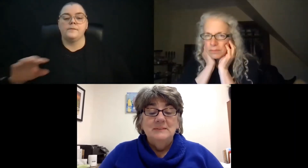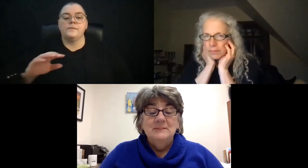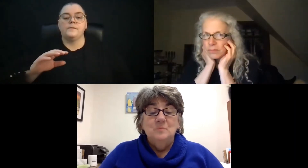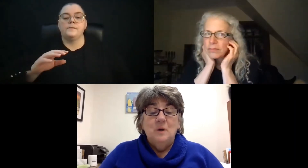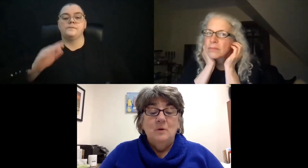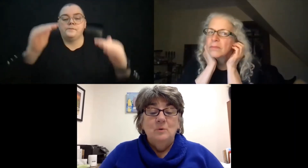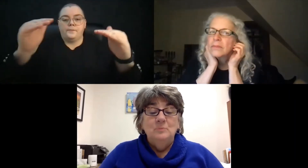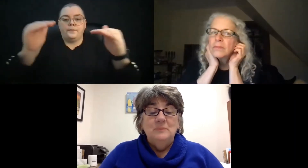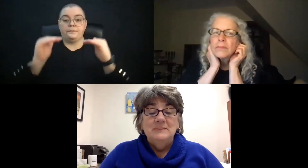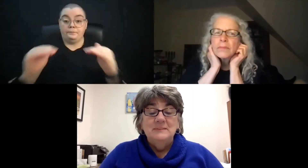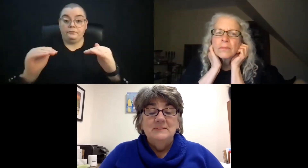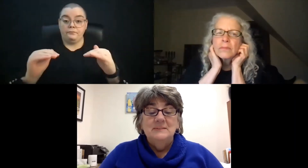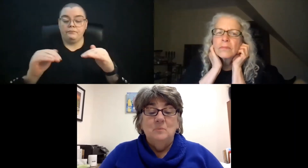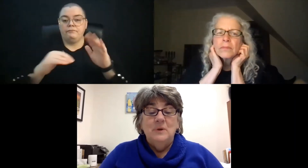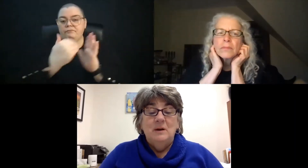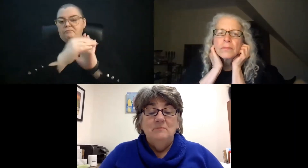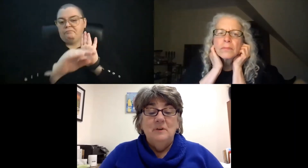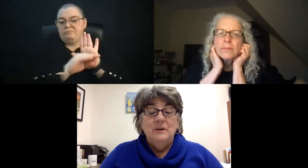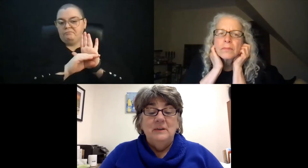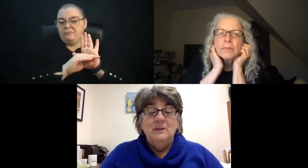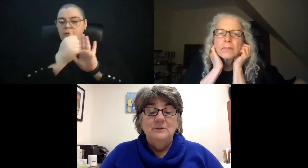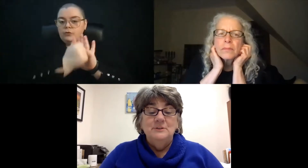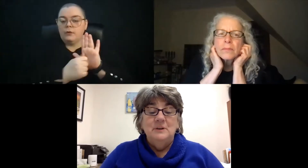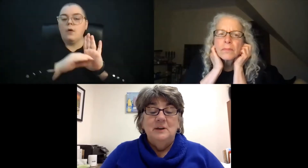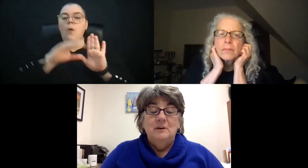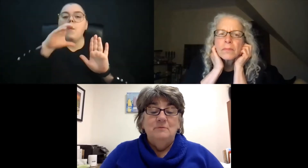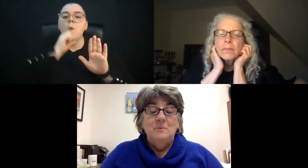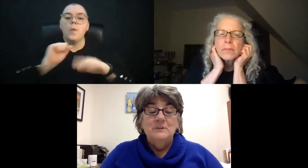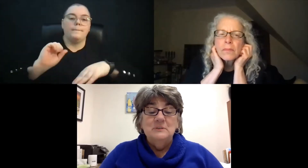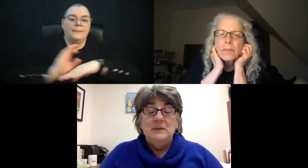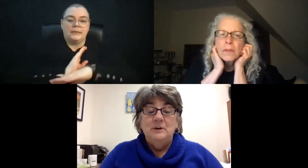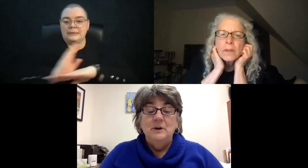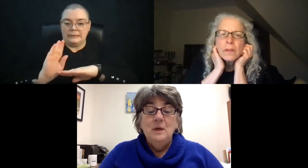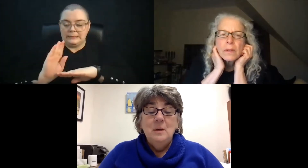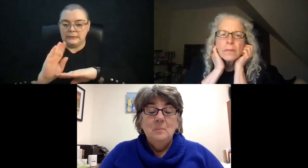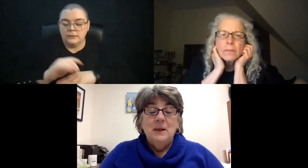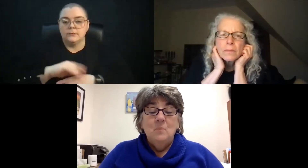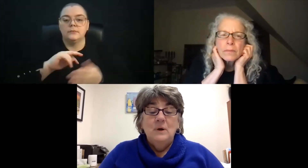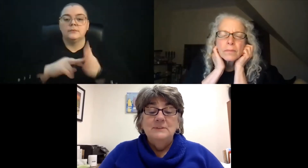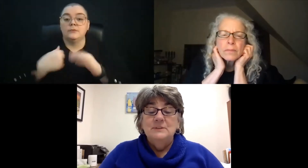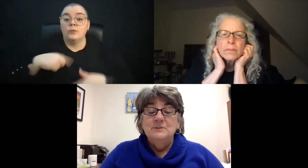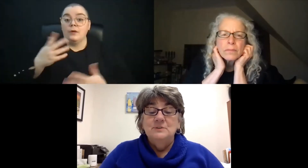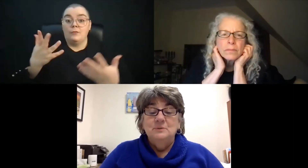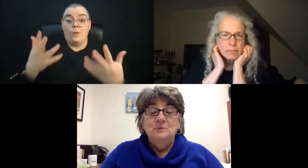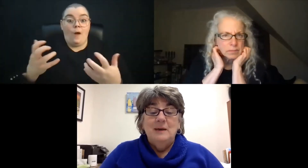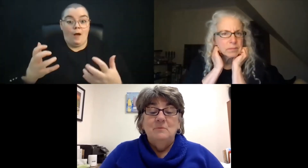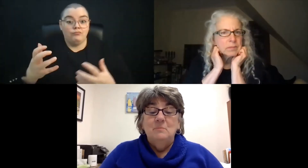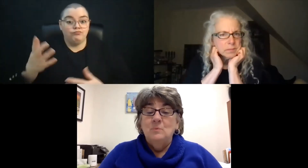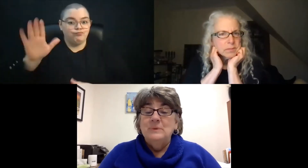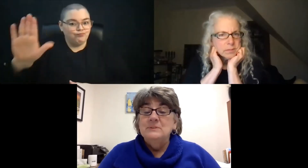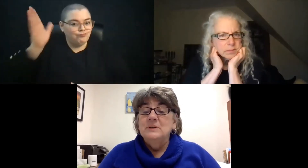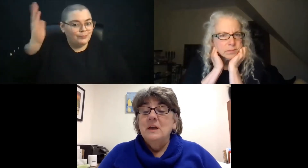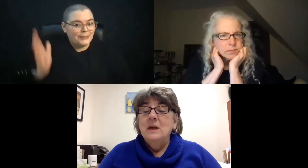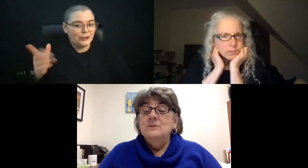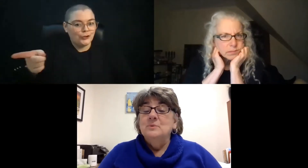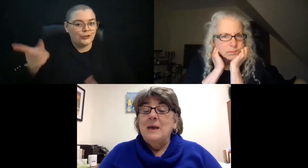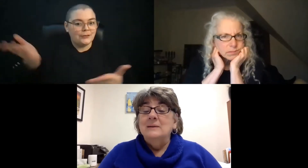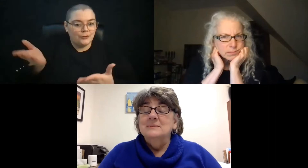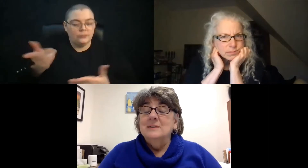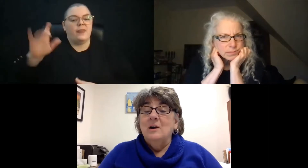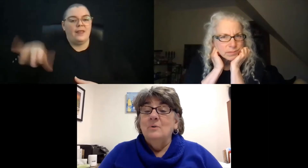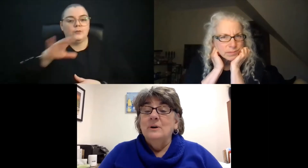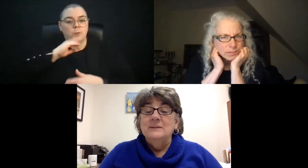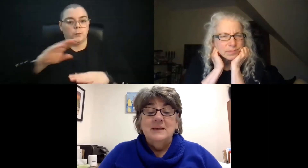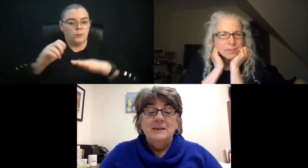business. Our old business is that we are very eager to hear from our speaker, but I wanted to have a moment to